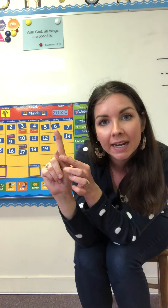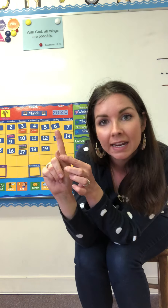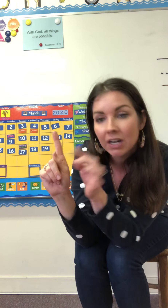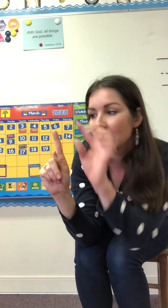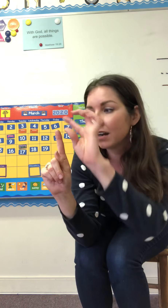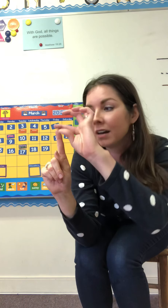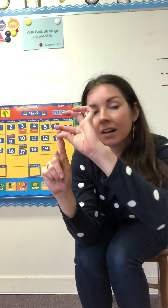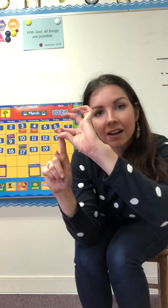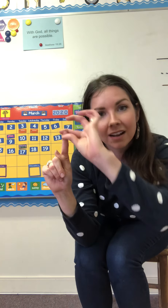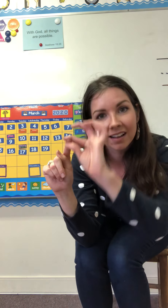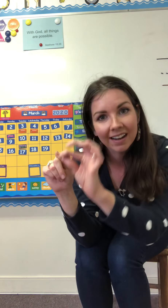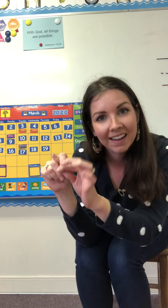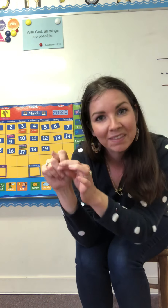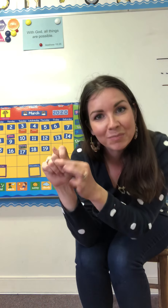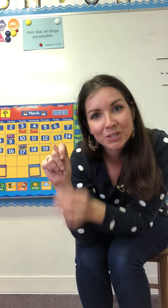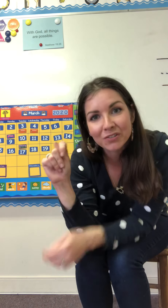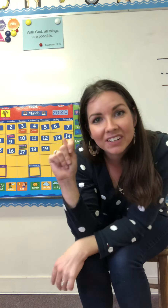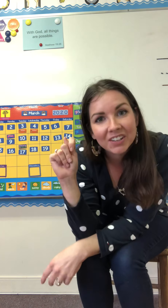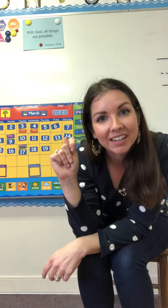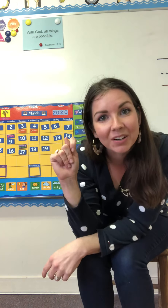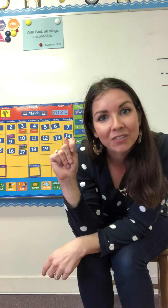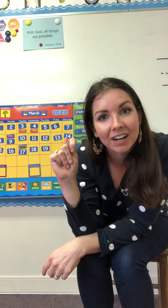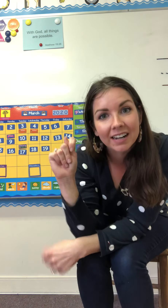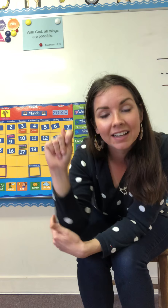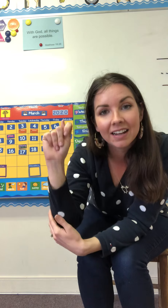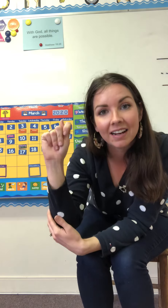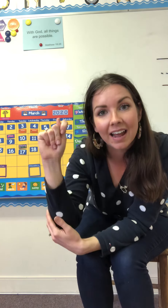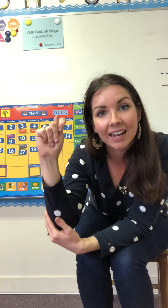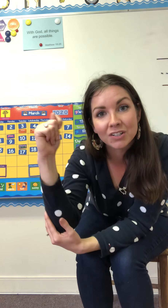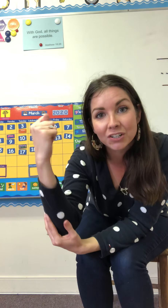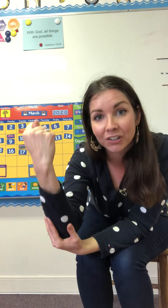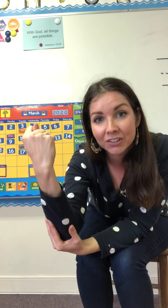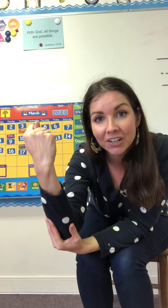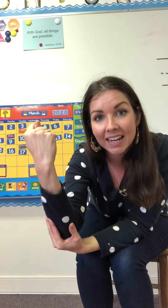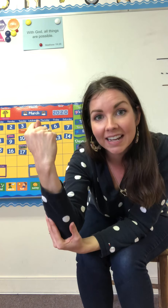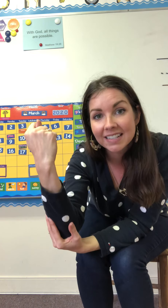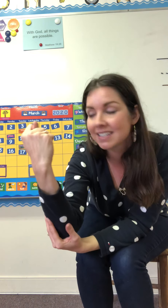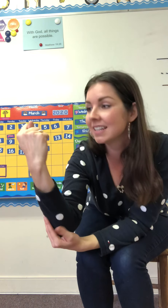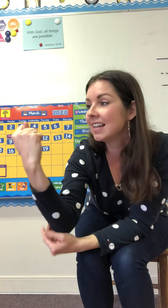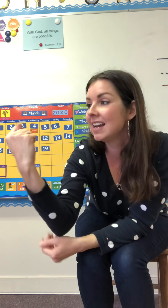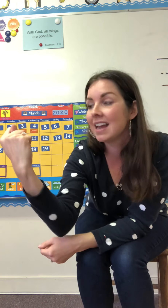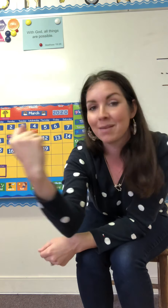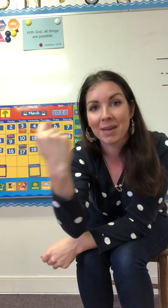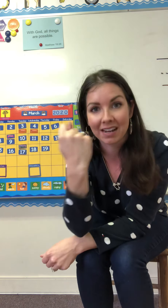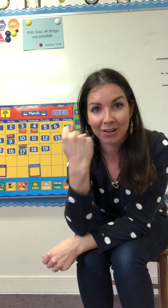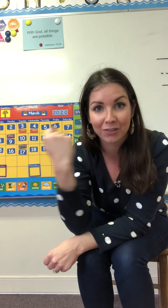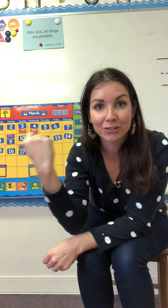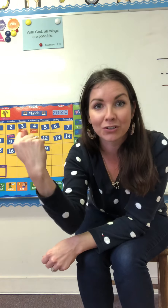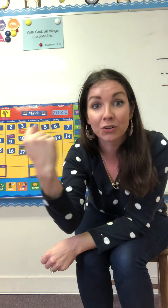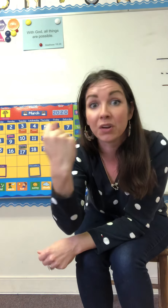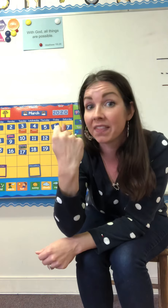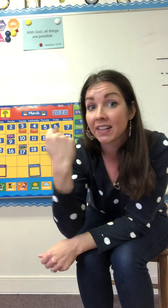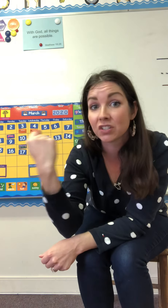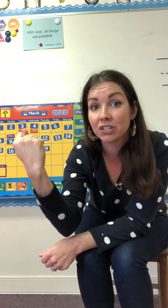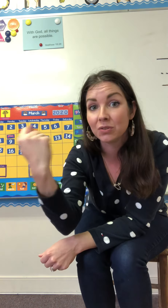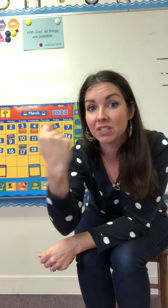here and then put your finger down over it and turn your hand and make another circle and that's Tuesday